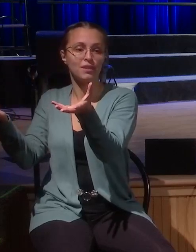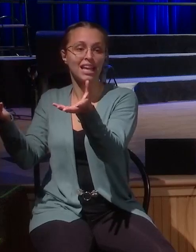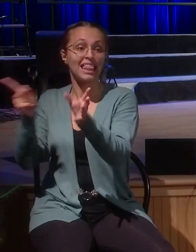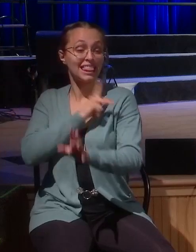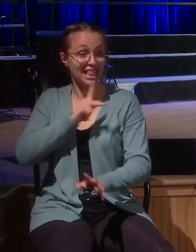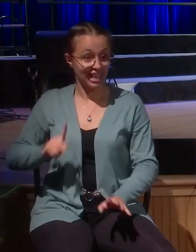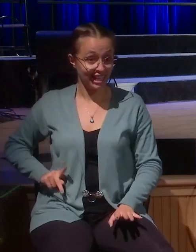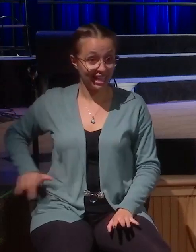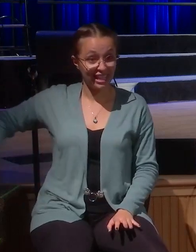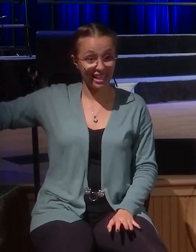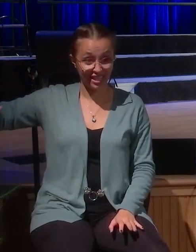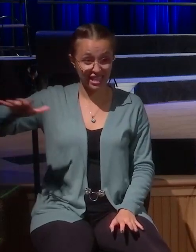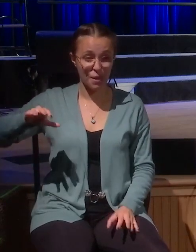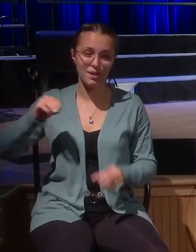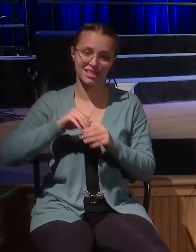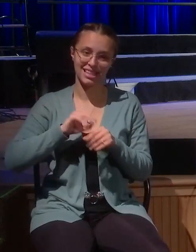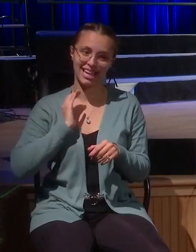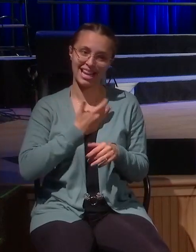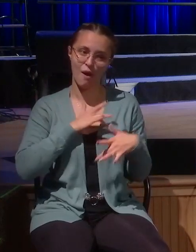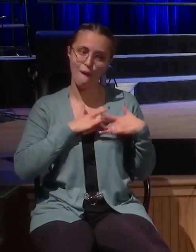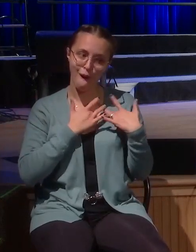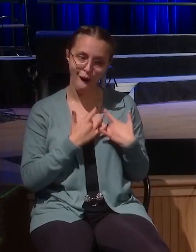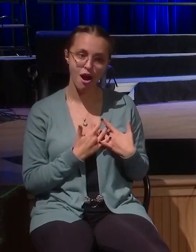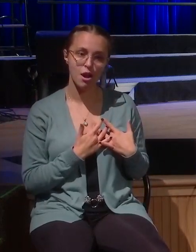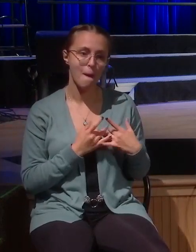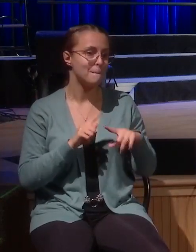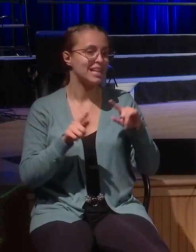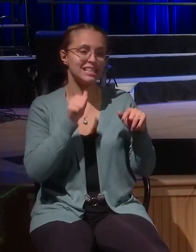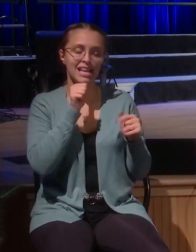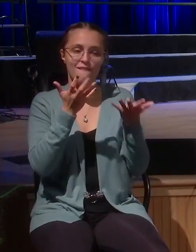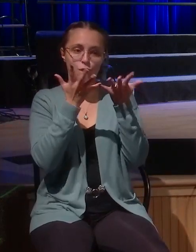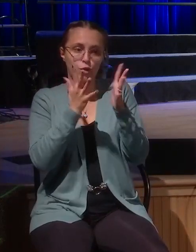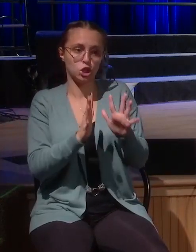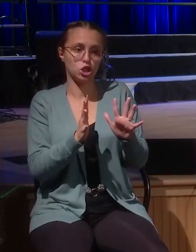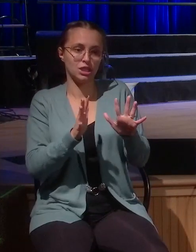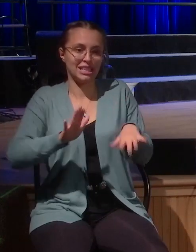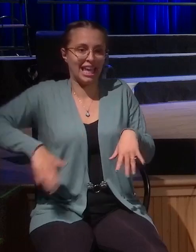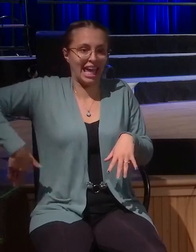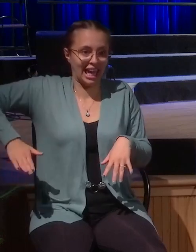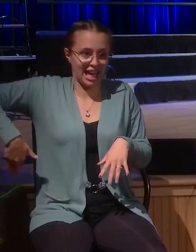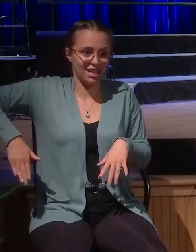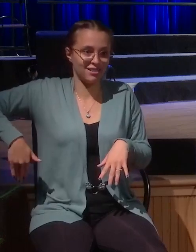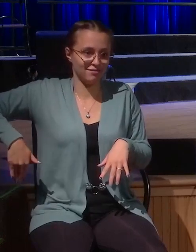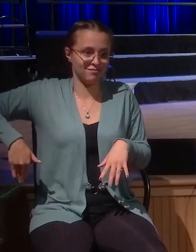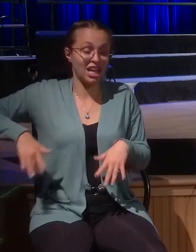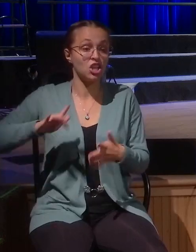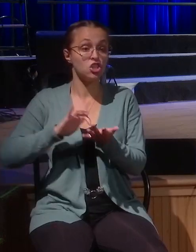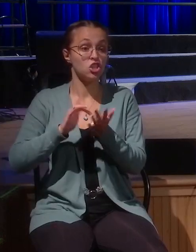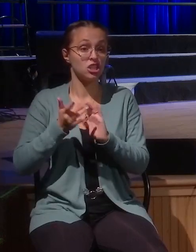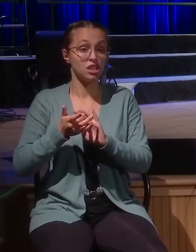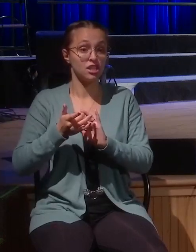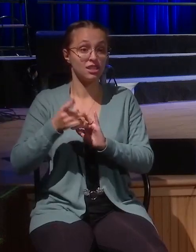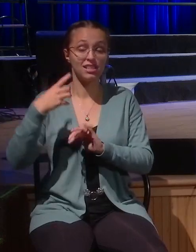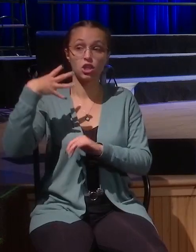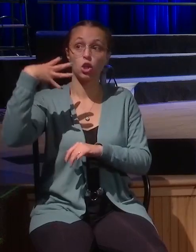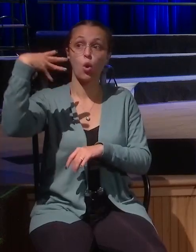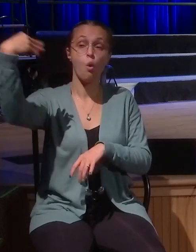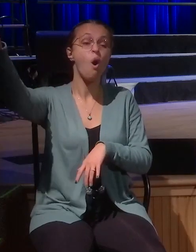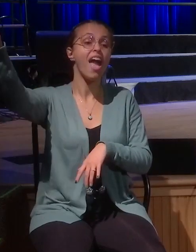but it's not fulfilled yet. I'm going to go away first and then come back. So he says,